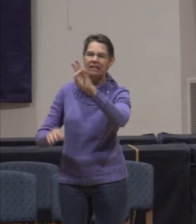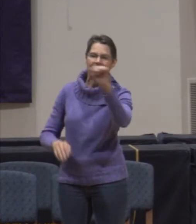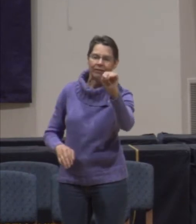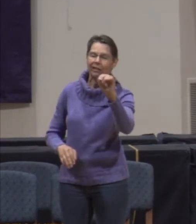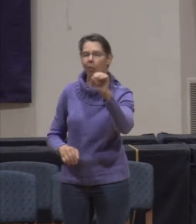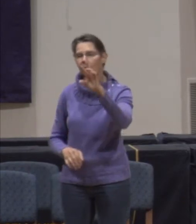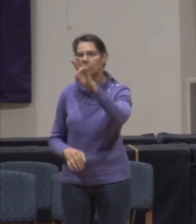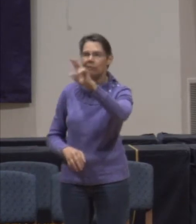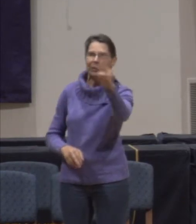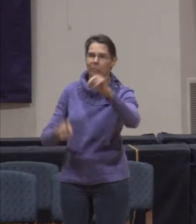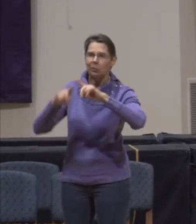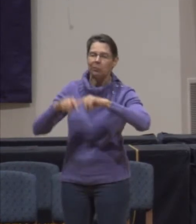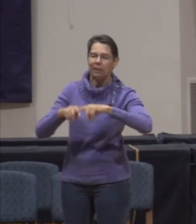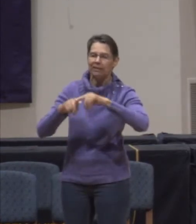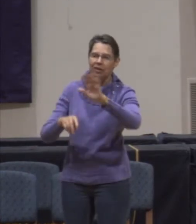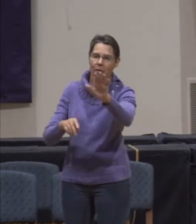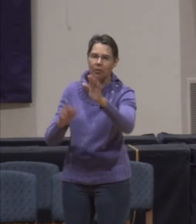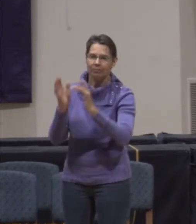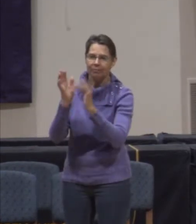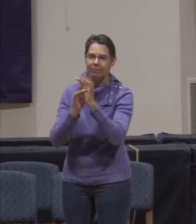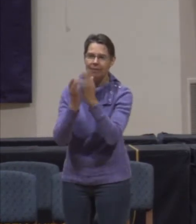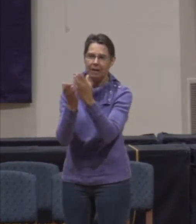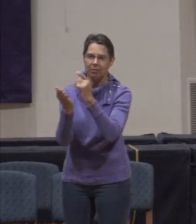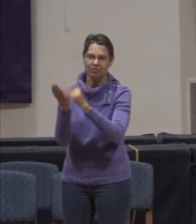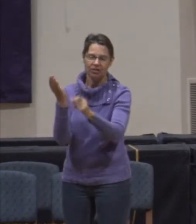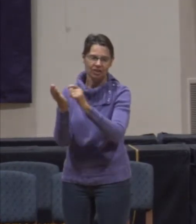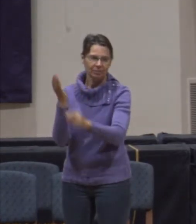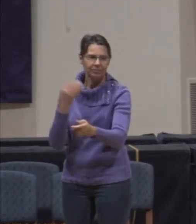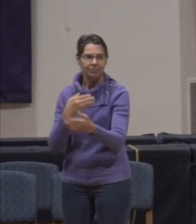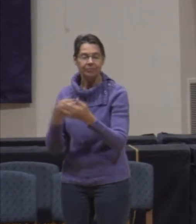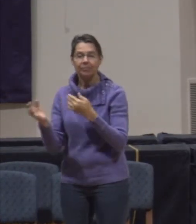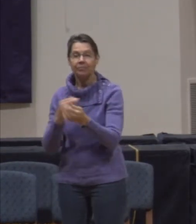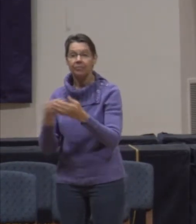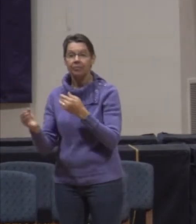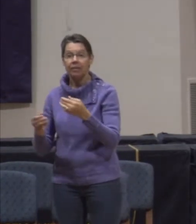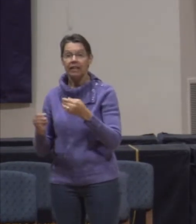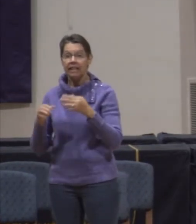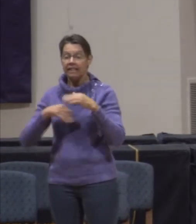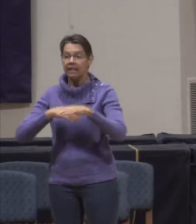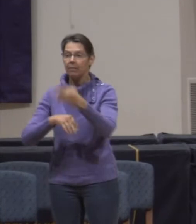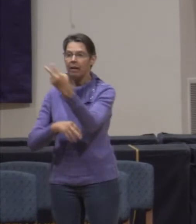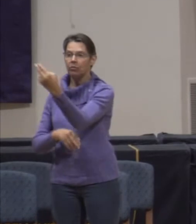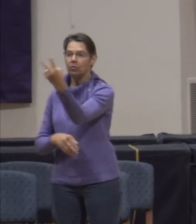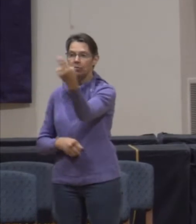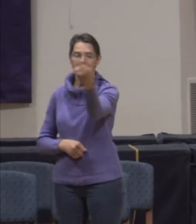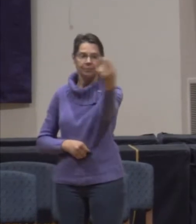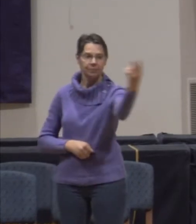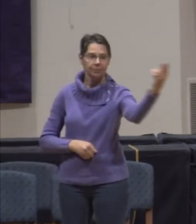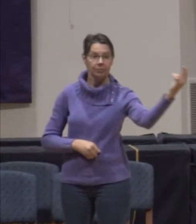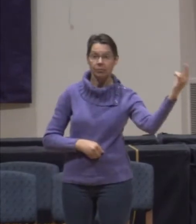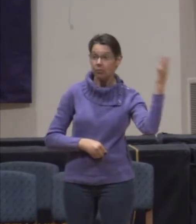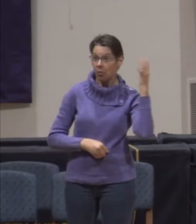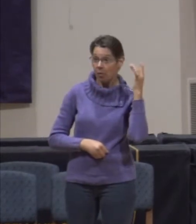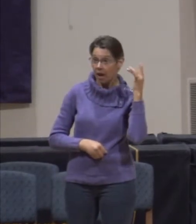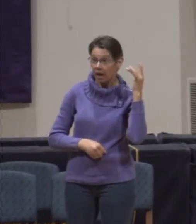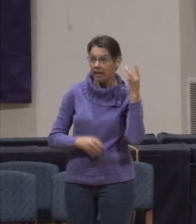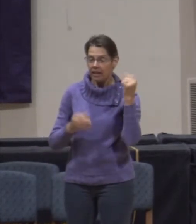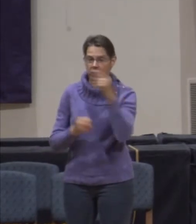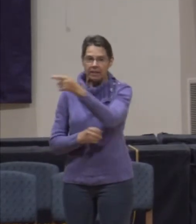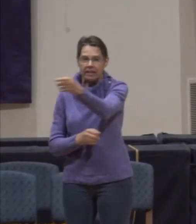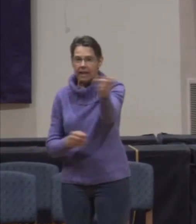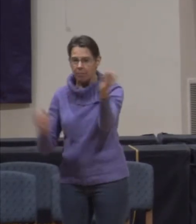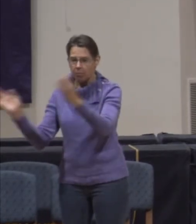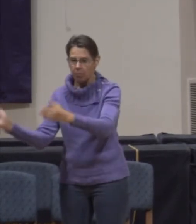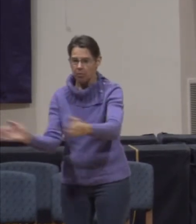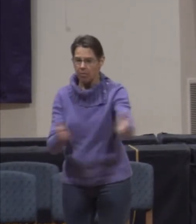what he says to the disciples to do? He's telling them to prepare the way for his own journey out to these villages and these towns.